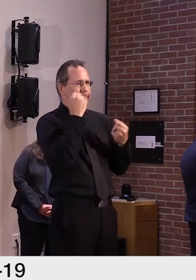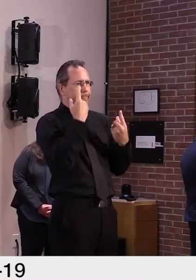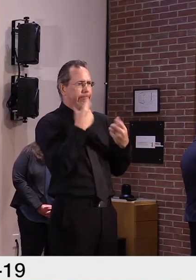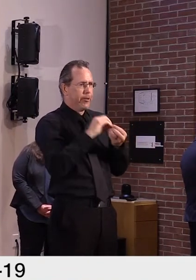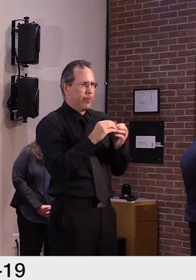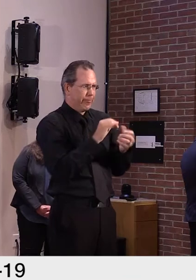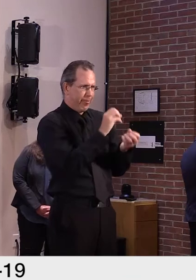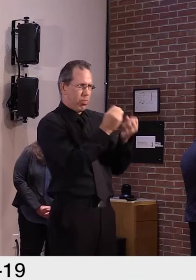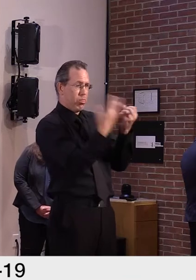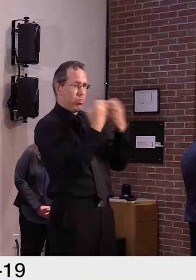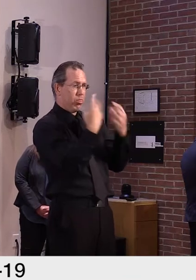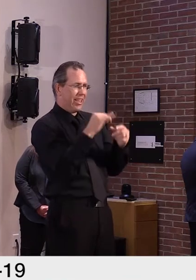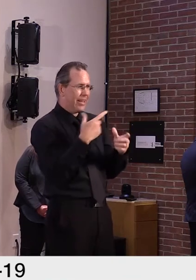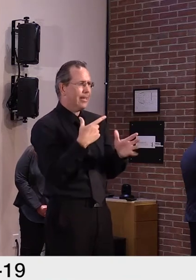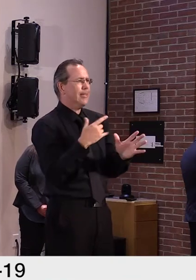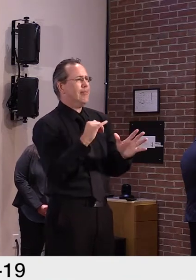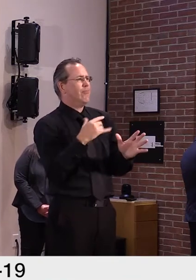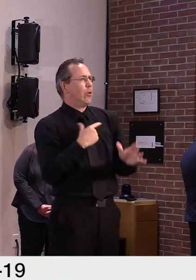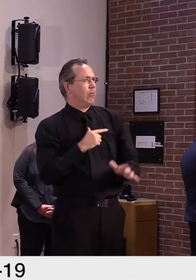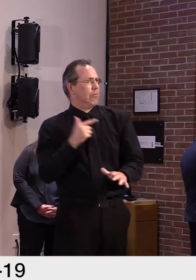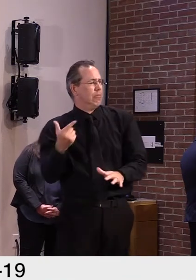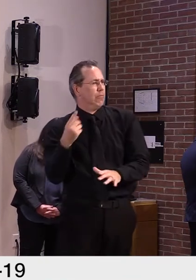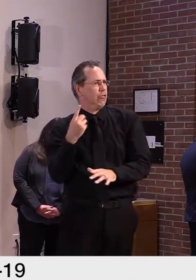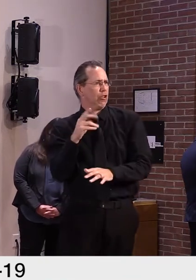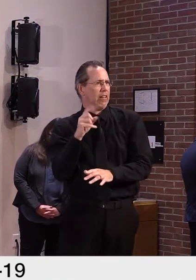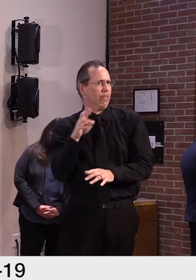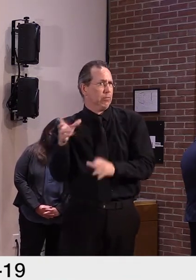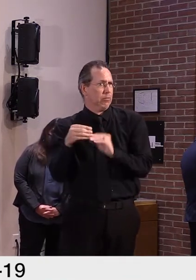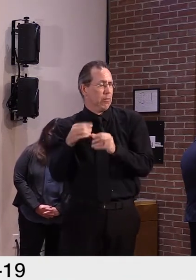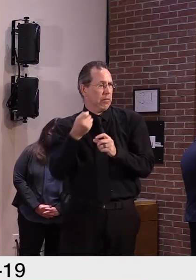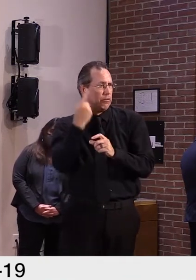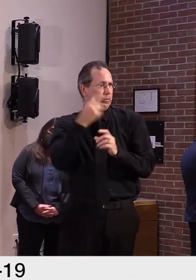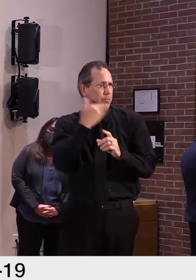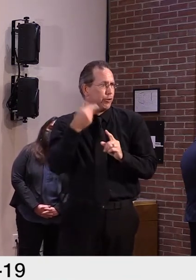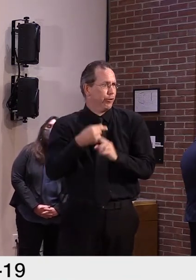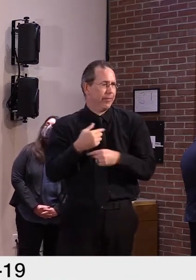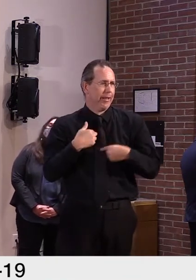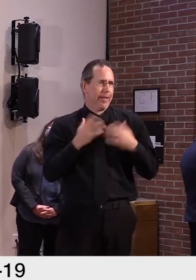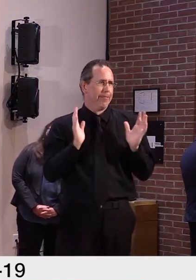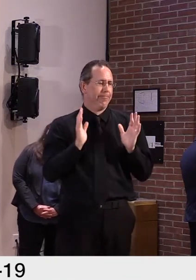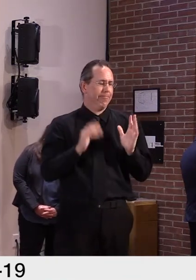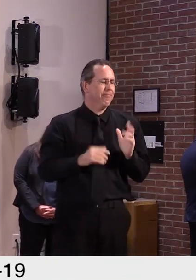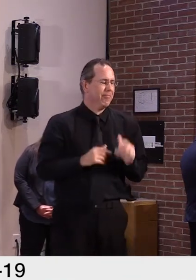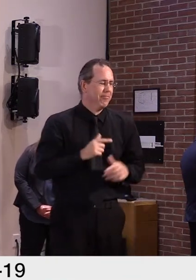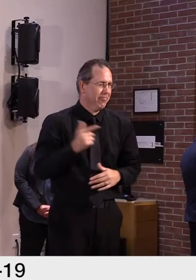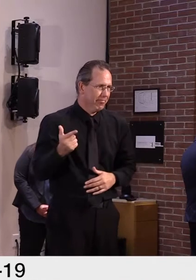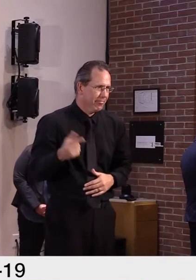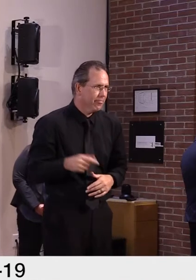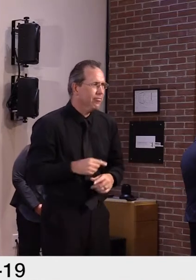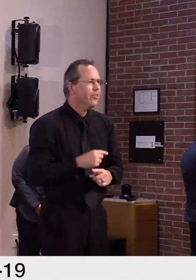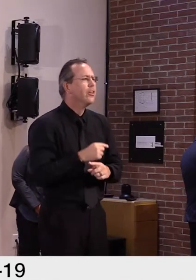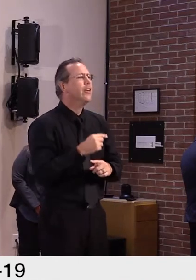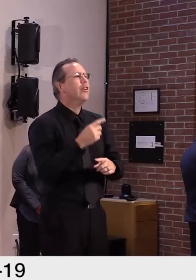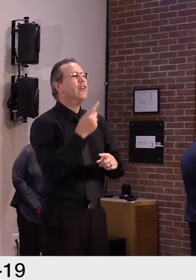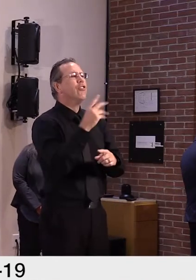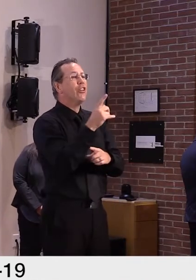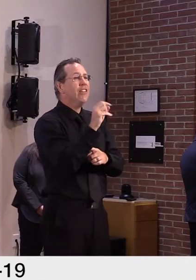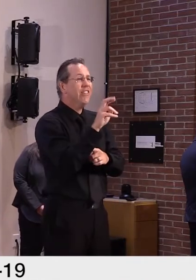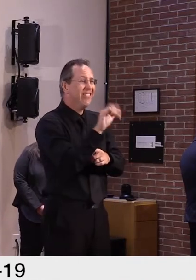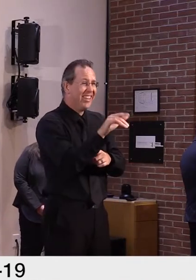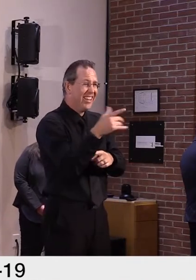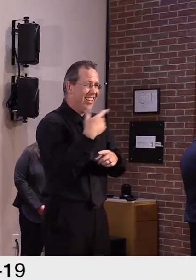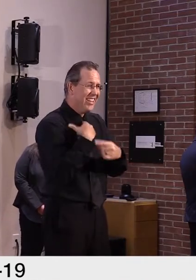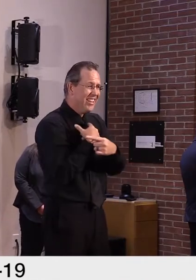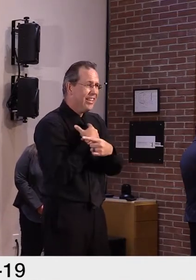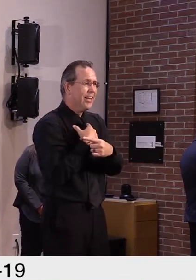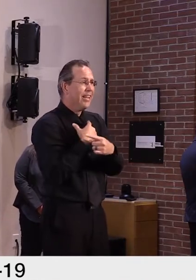the notion of who's liable, how to prosecute that,